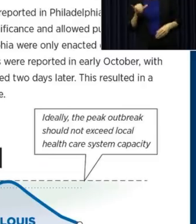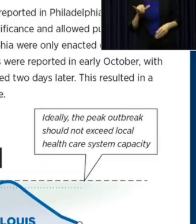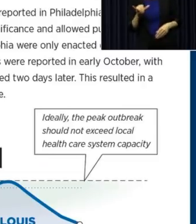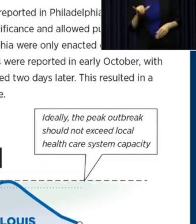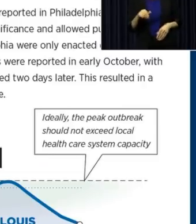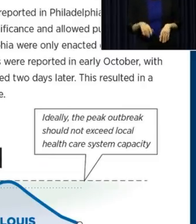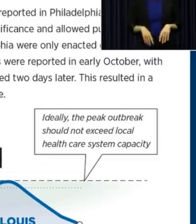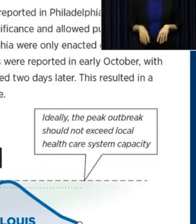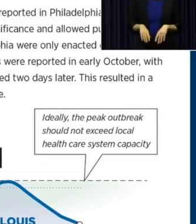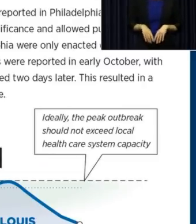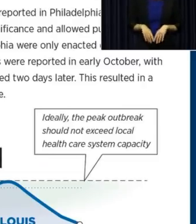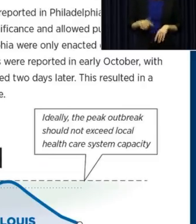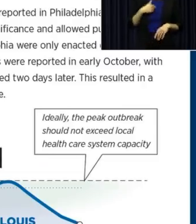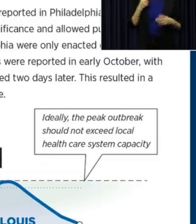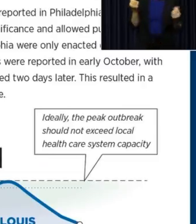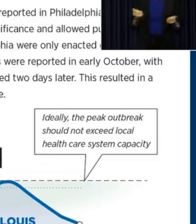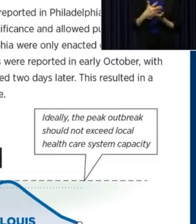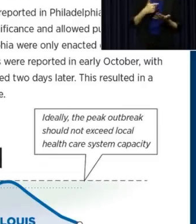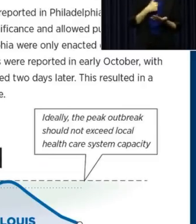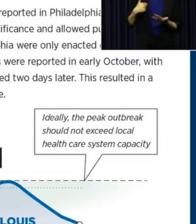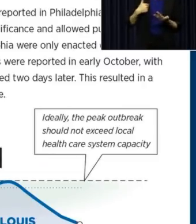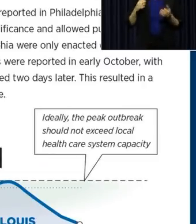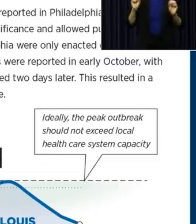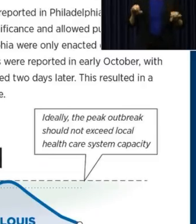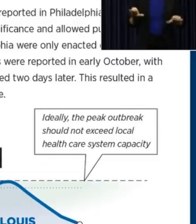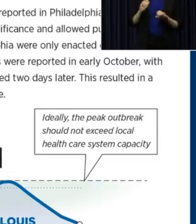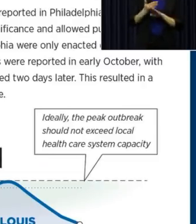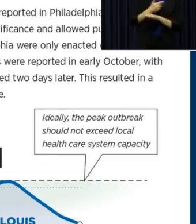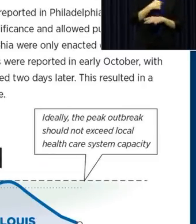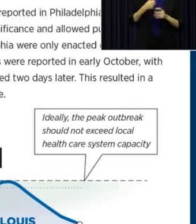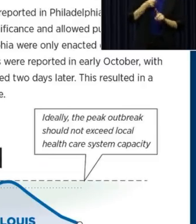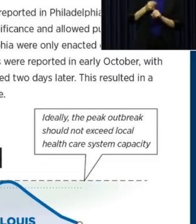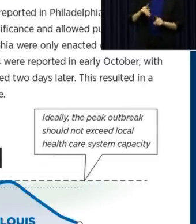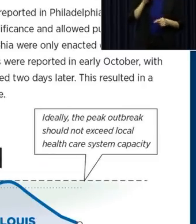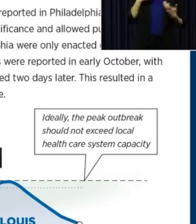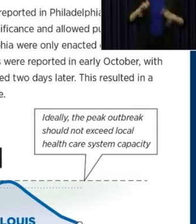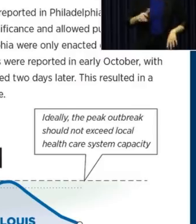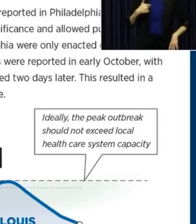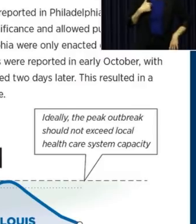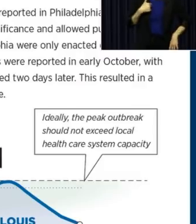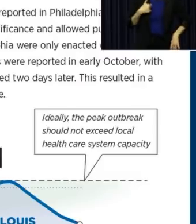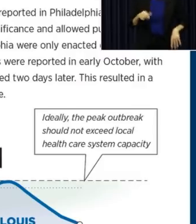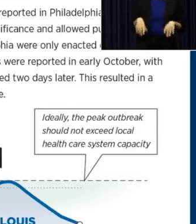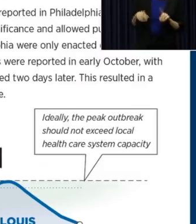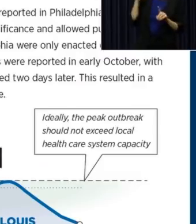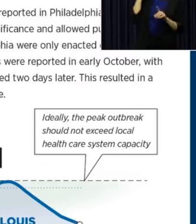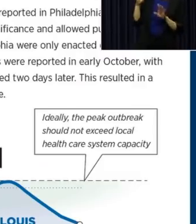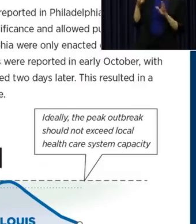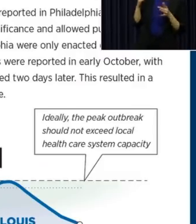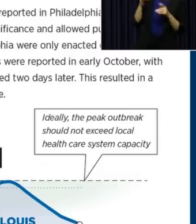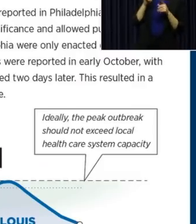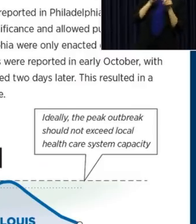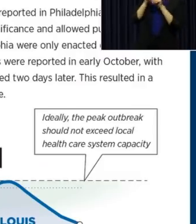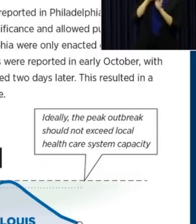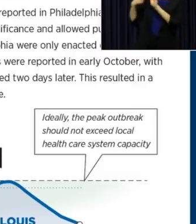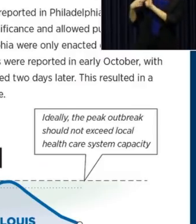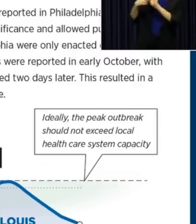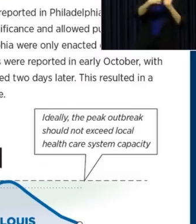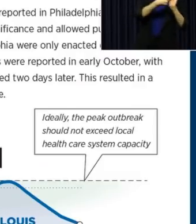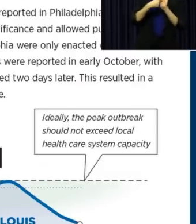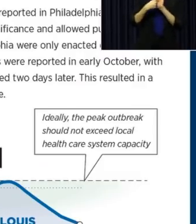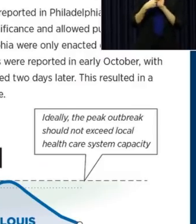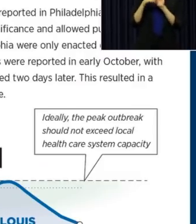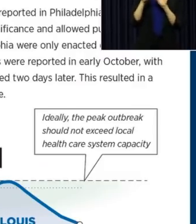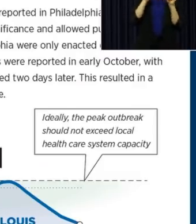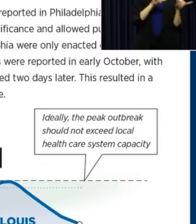everything I have to to keep it from happening in Kentucky. But then, in the behavior that we want to model, what we